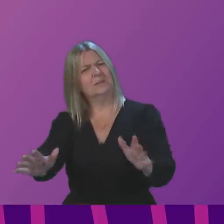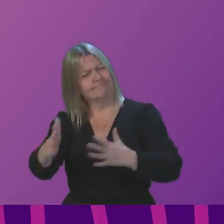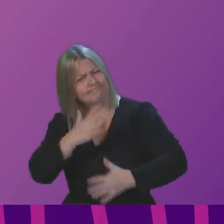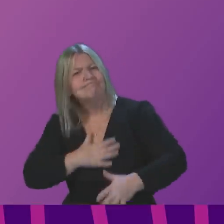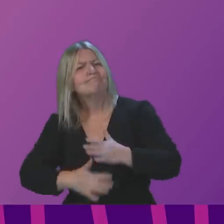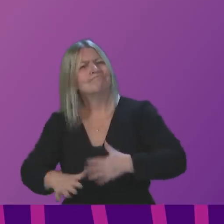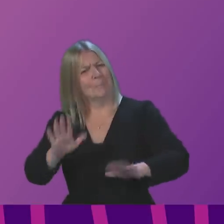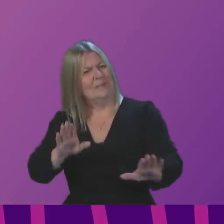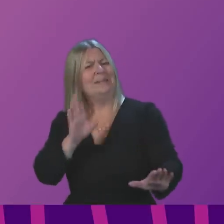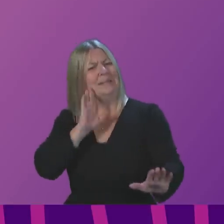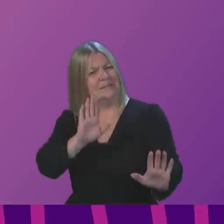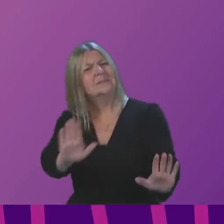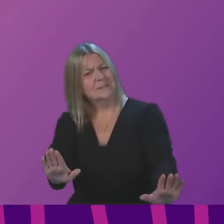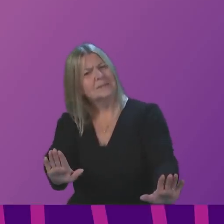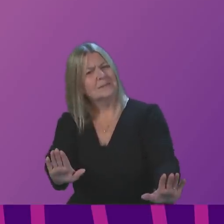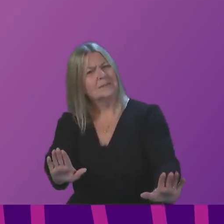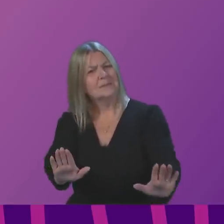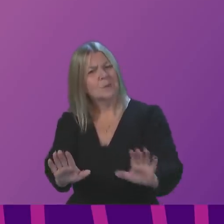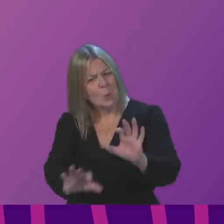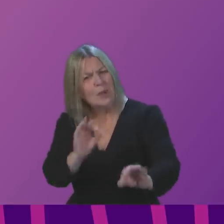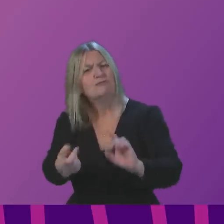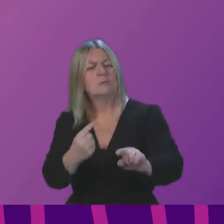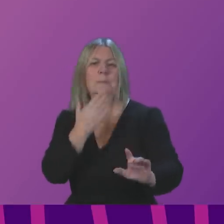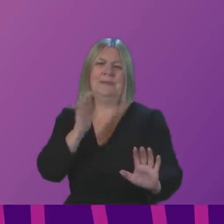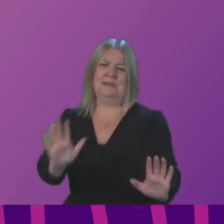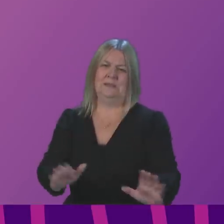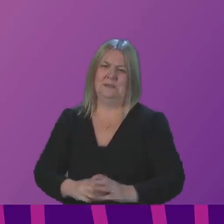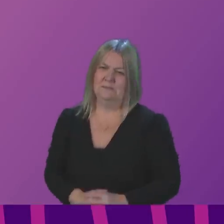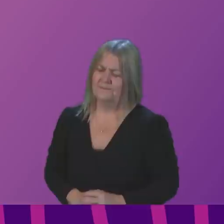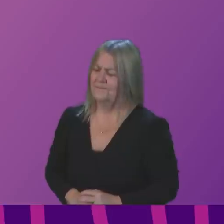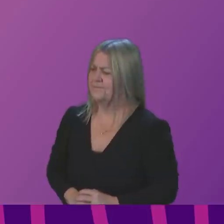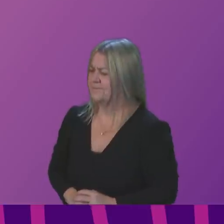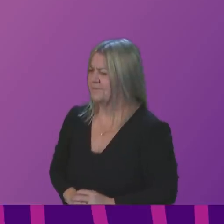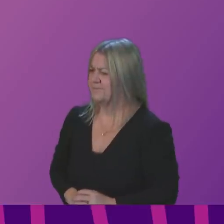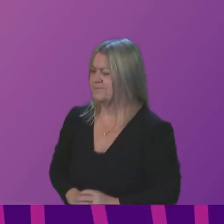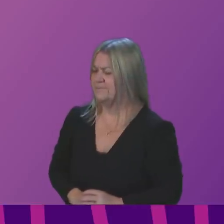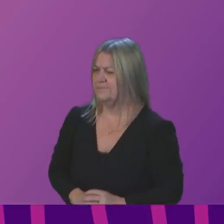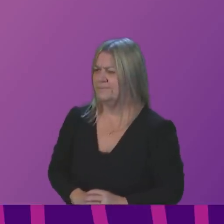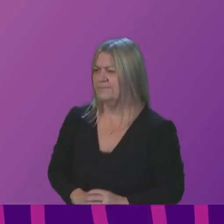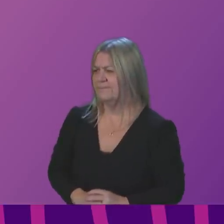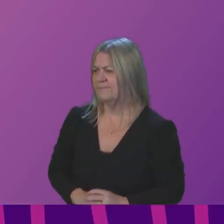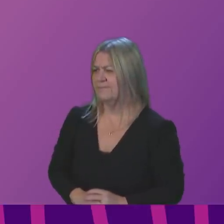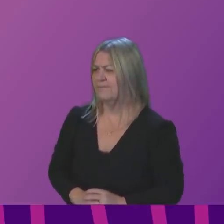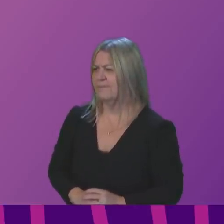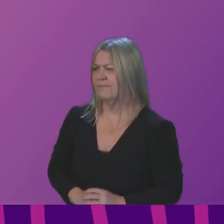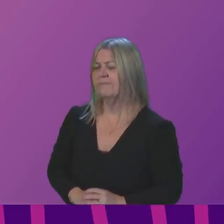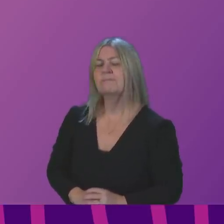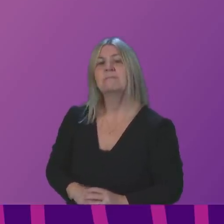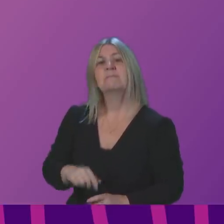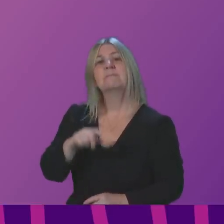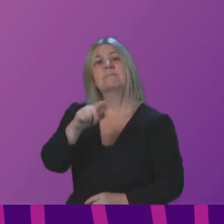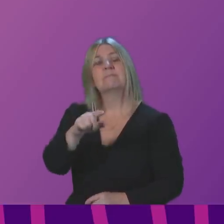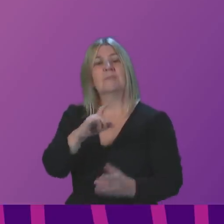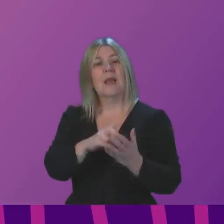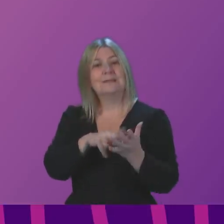listening to their questions and responses carefully? Thank you, Mr Ross. The sight of SNP MSPs laughing